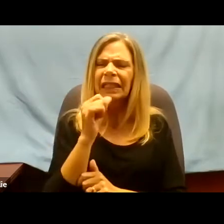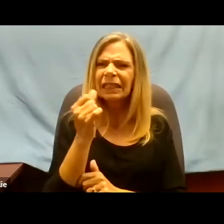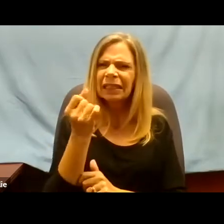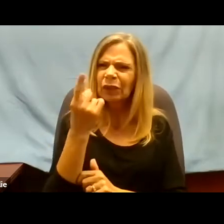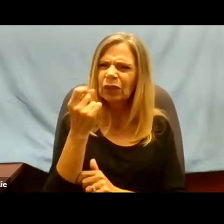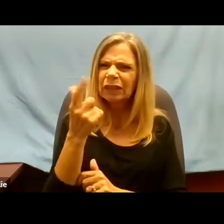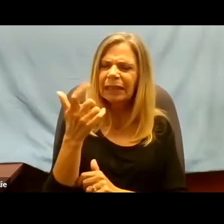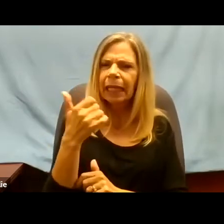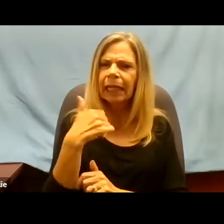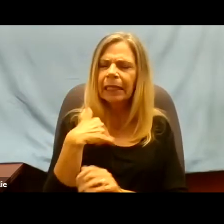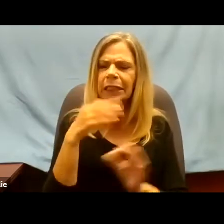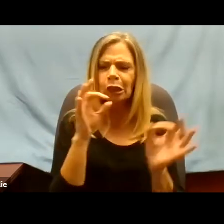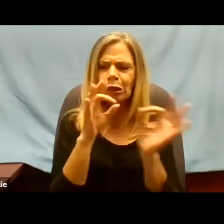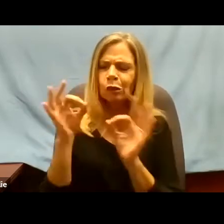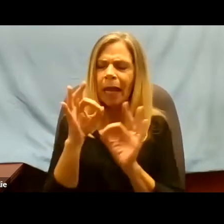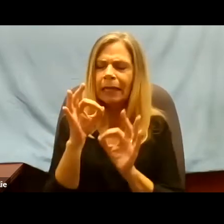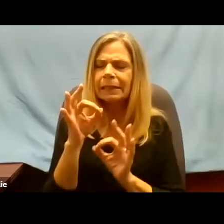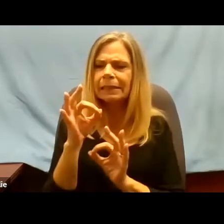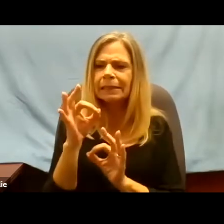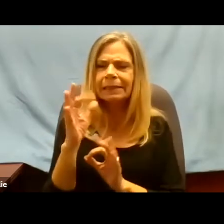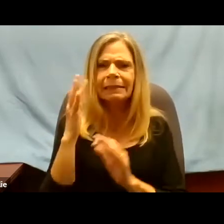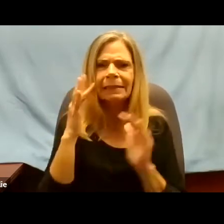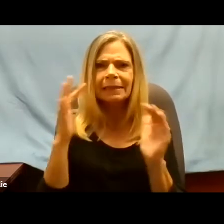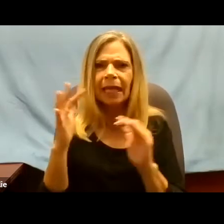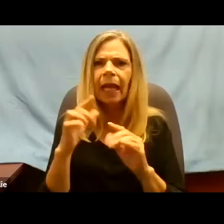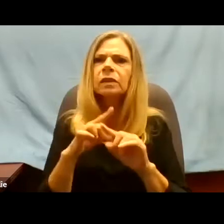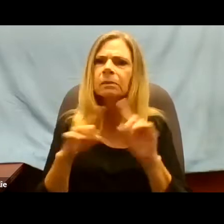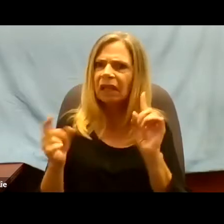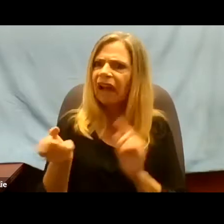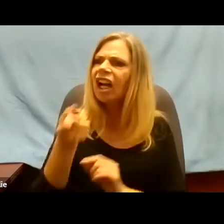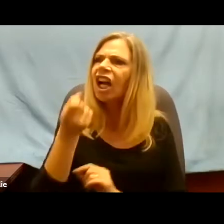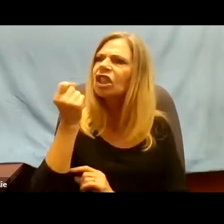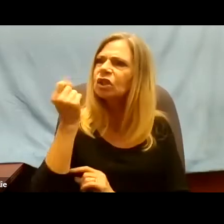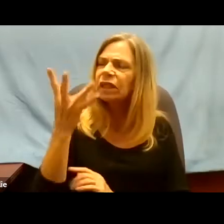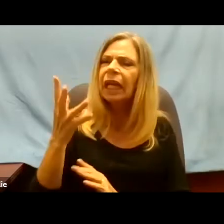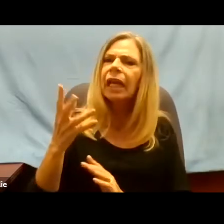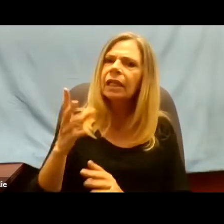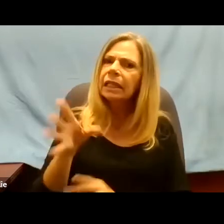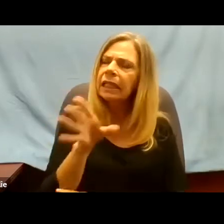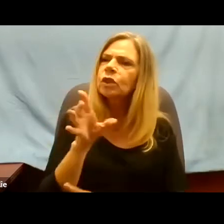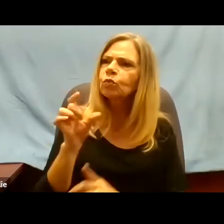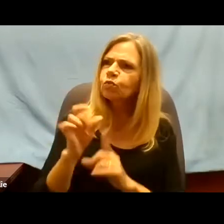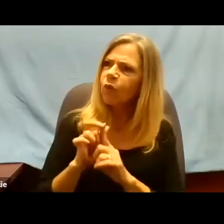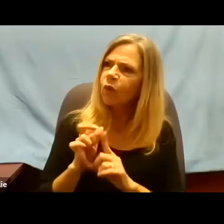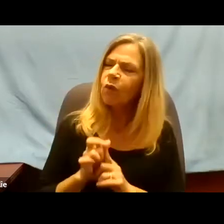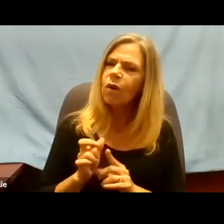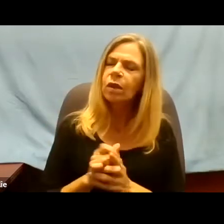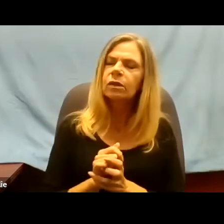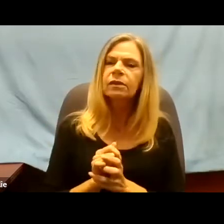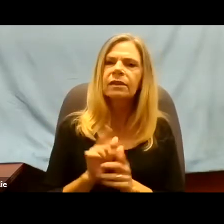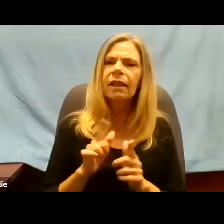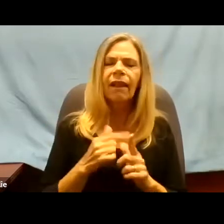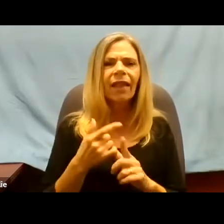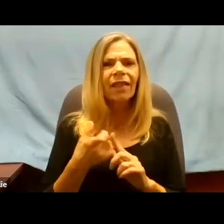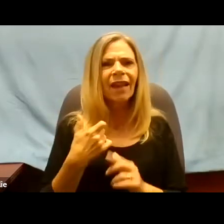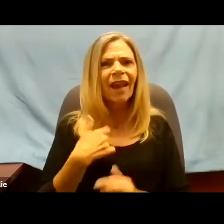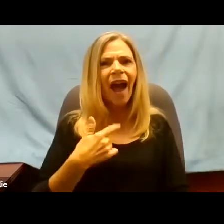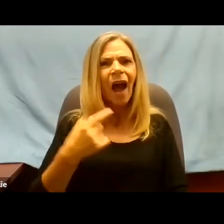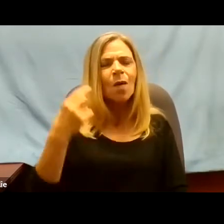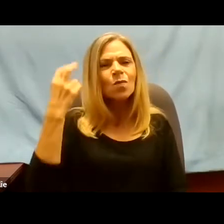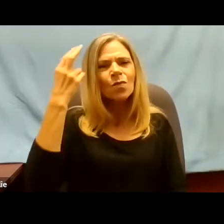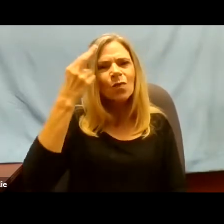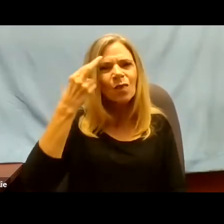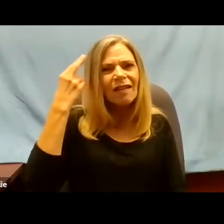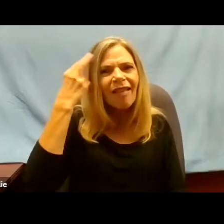was what he was saying. And that's when I realized something. I realized